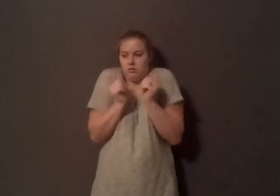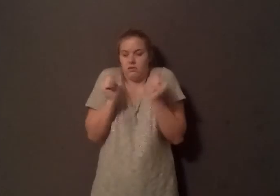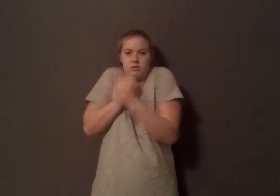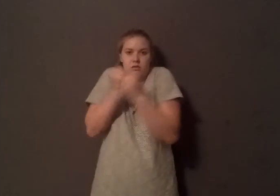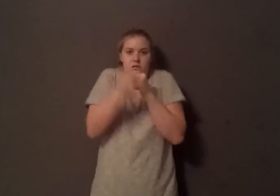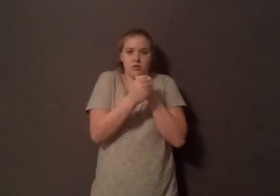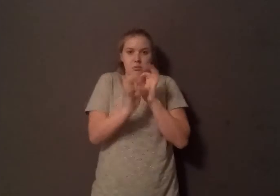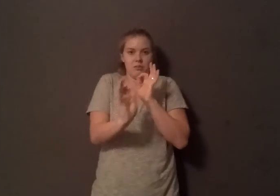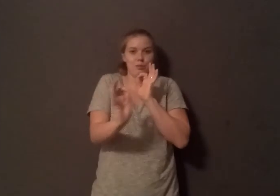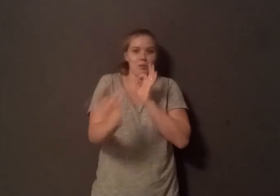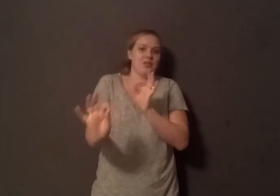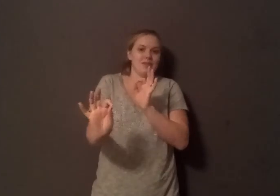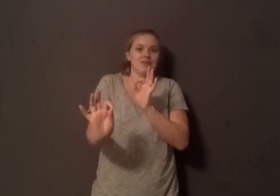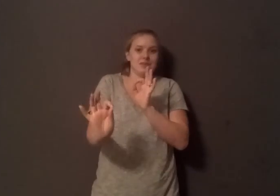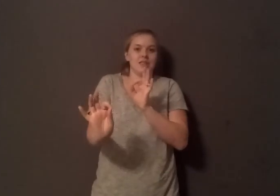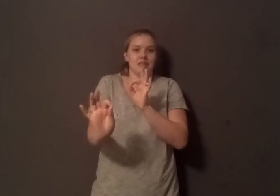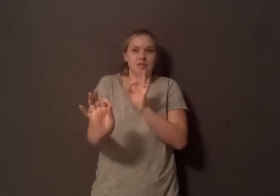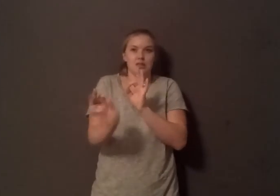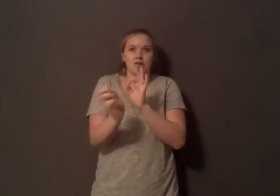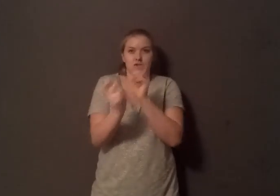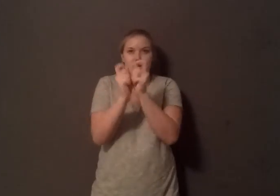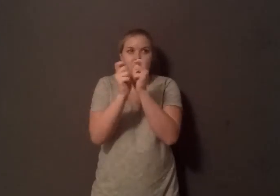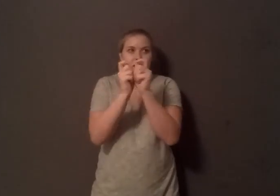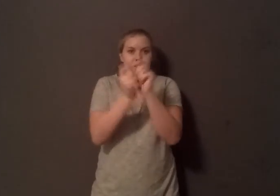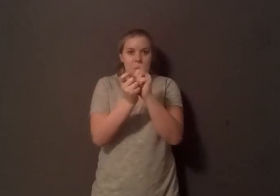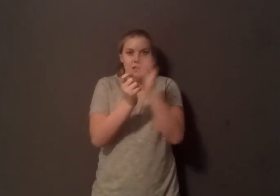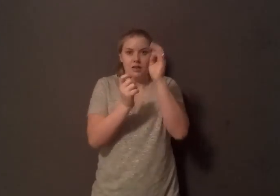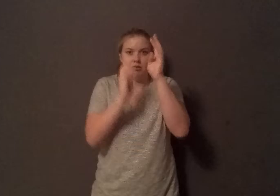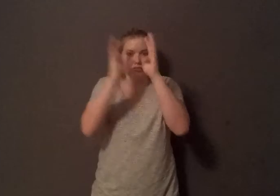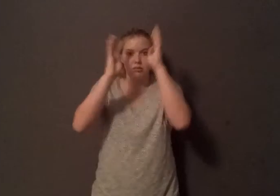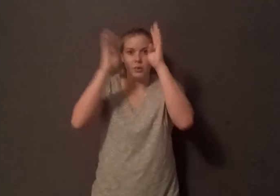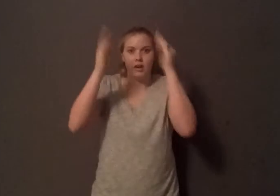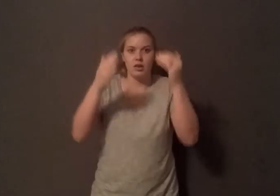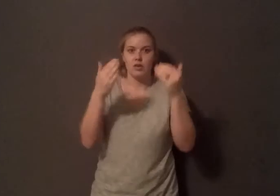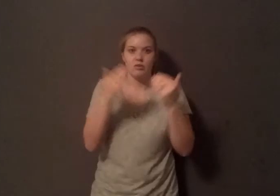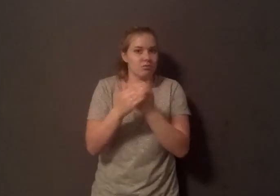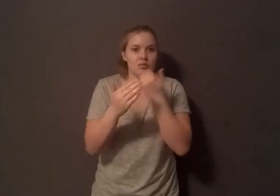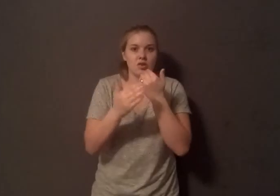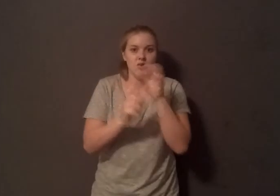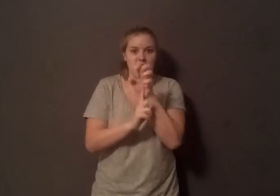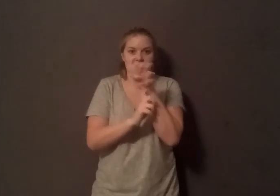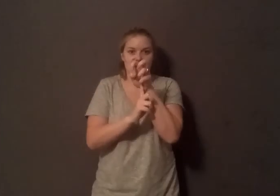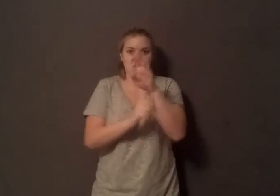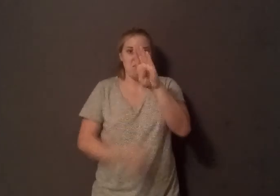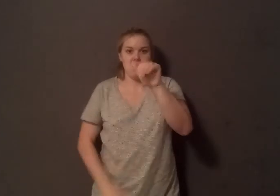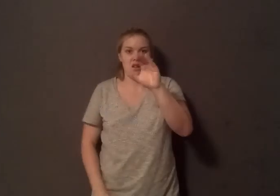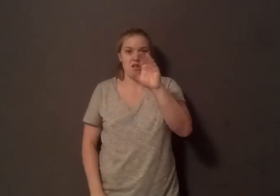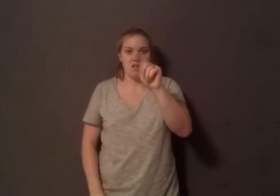perfect engine for generating a new flu virus that can come out into the community. If you lived near a swine spray field,